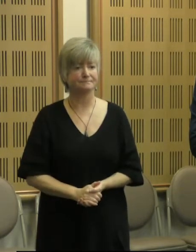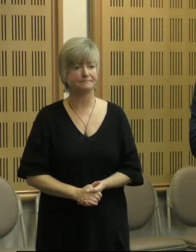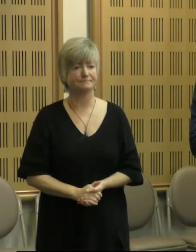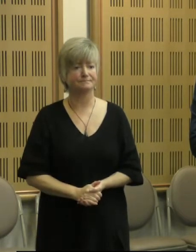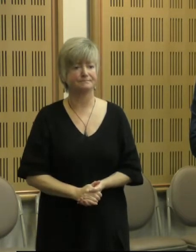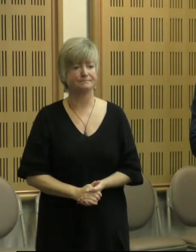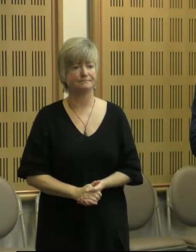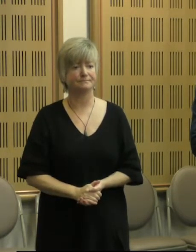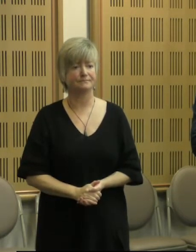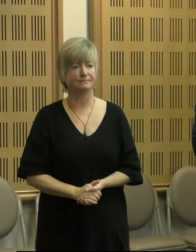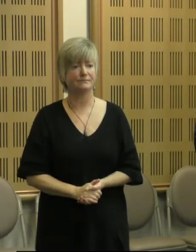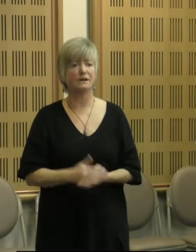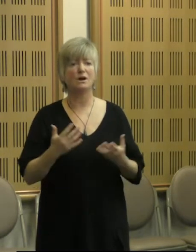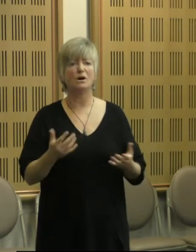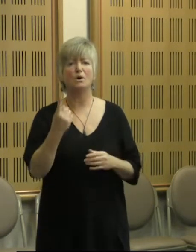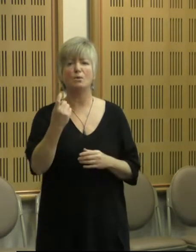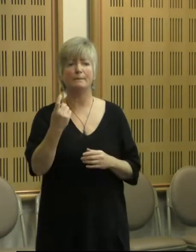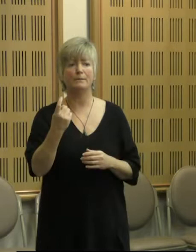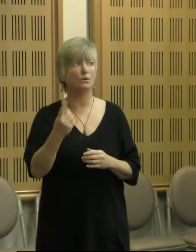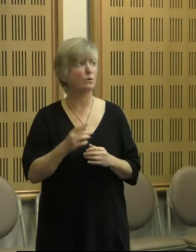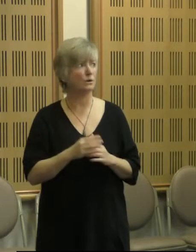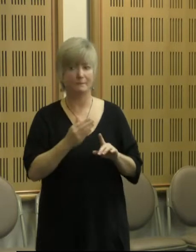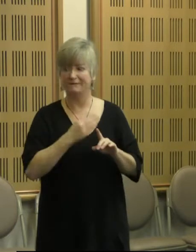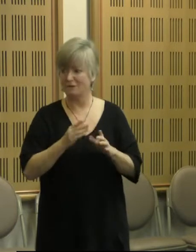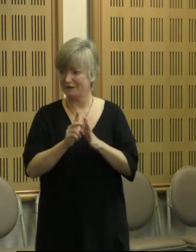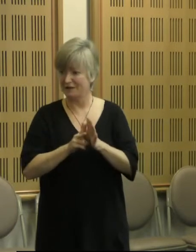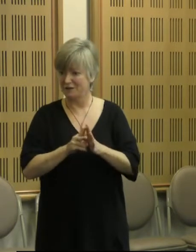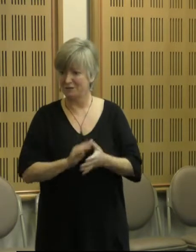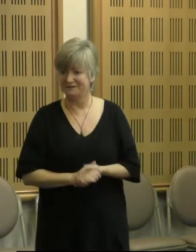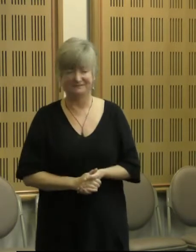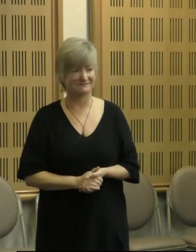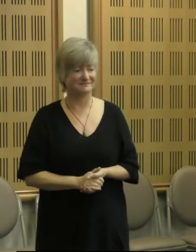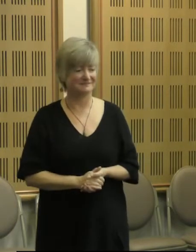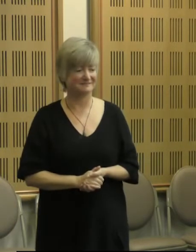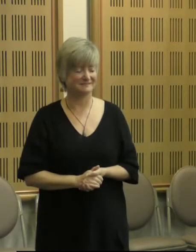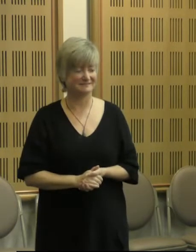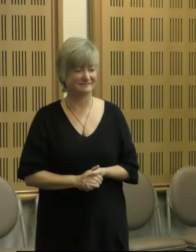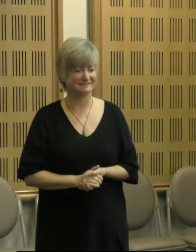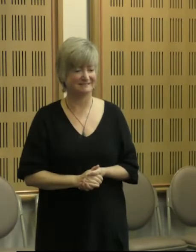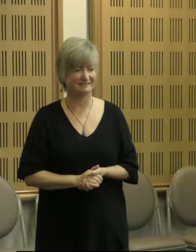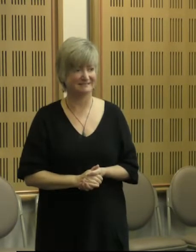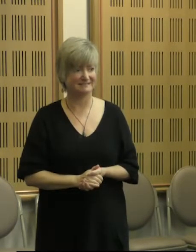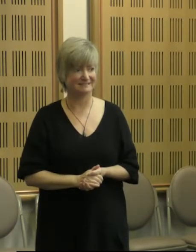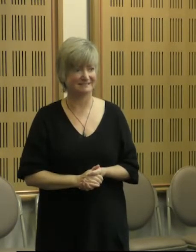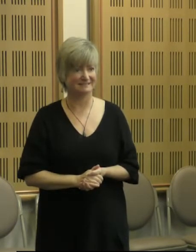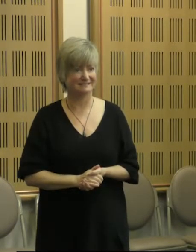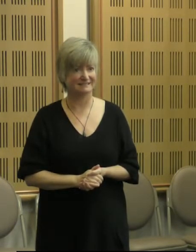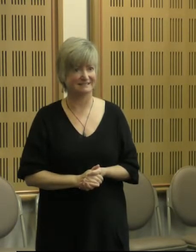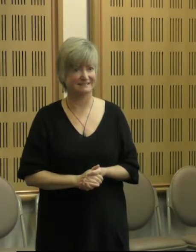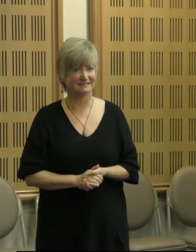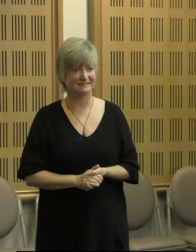And, oh, one more thing for you. I think it'd be really good